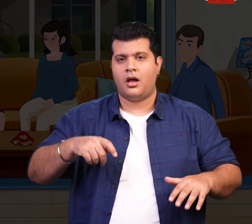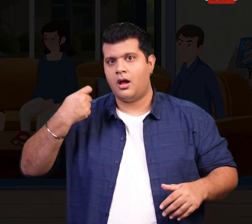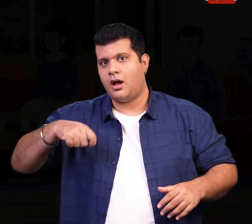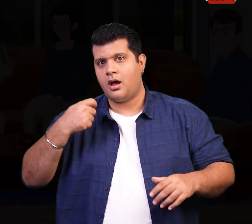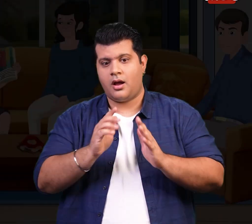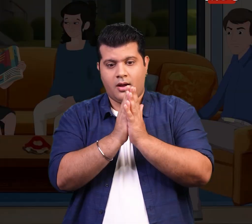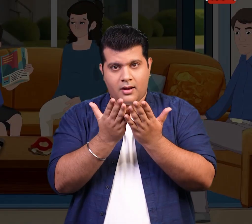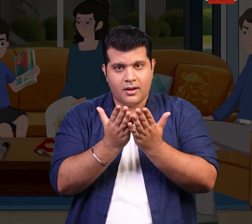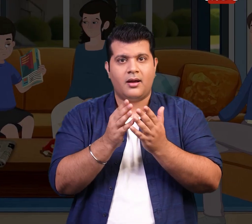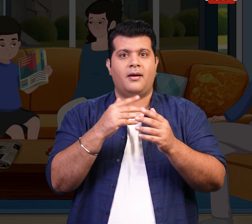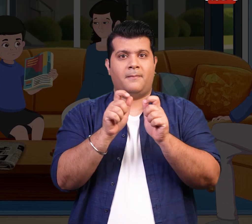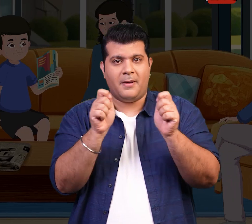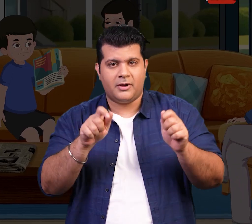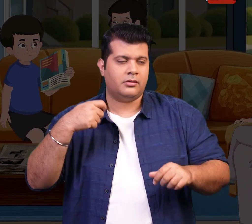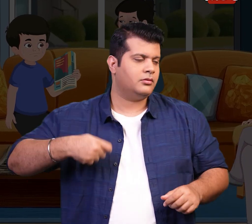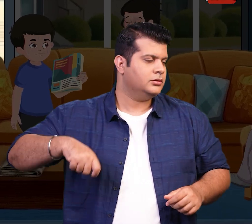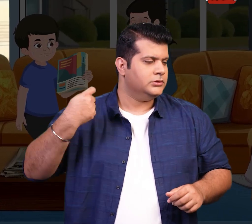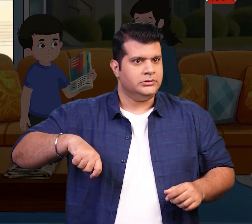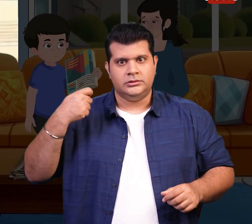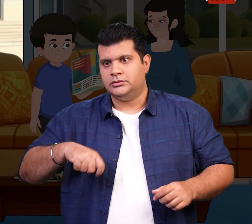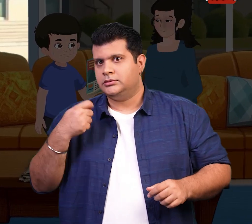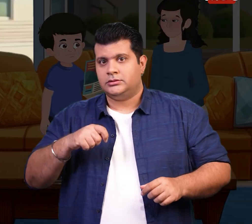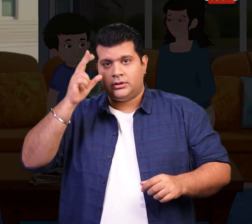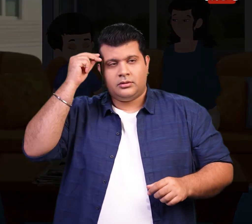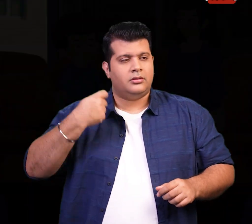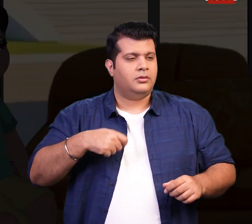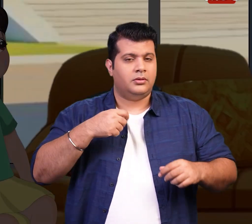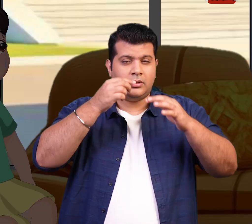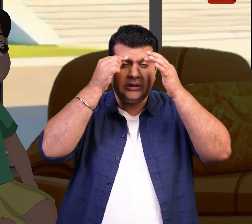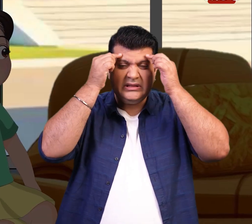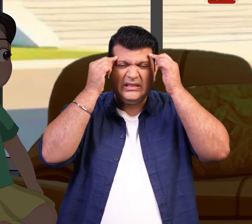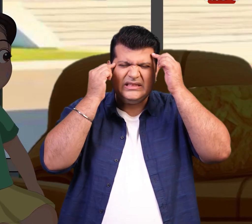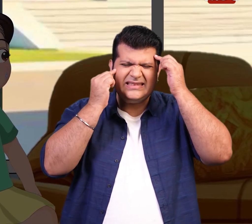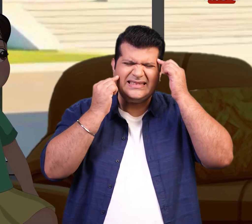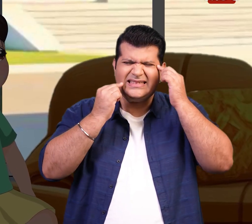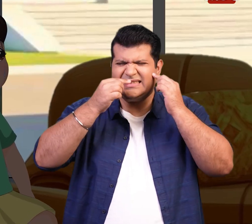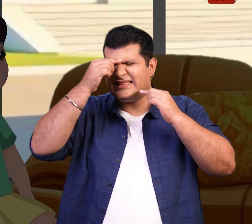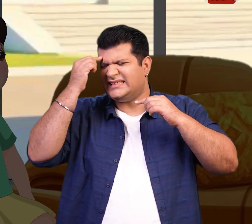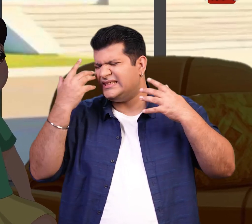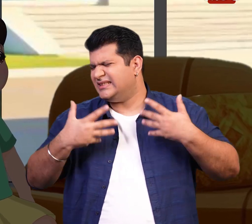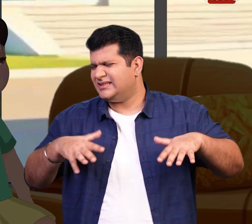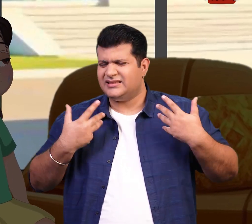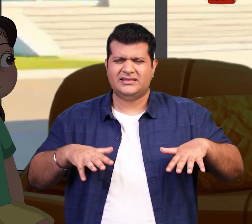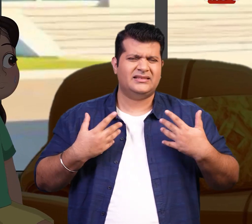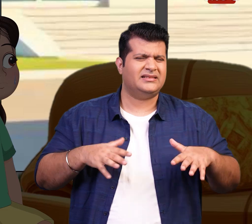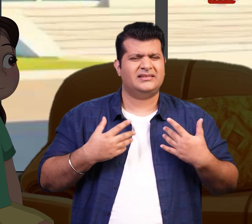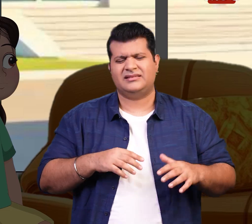fanning themselves with magazines and newspapers. Dia was dripping with sweat in the sweltering heat.